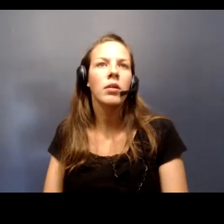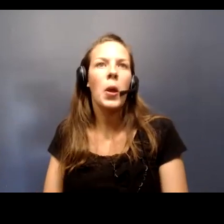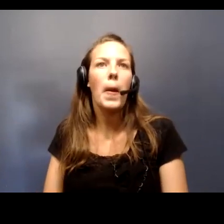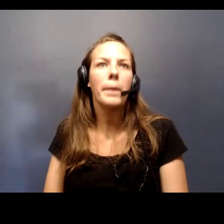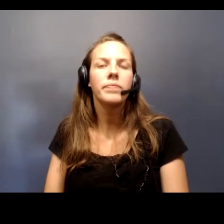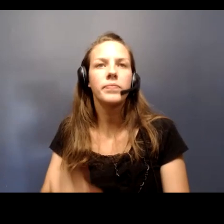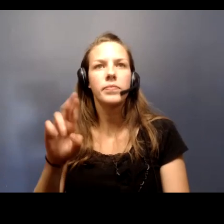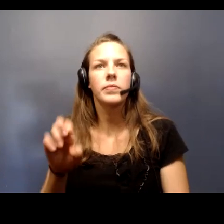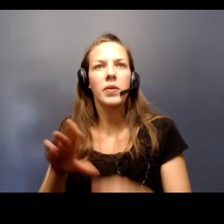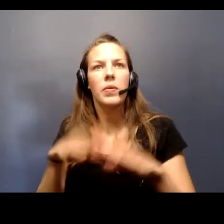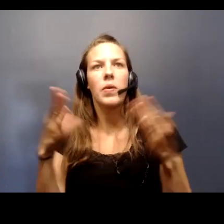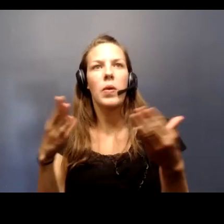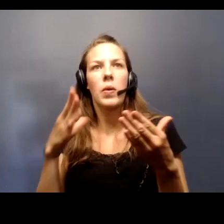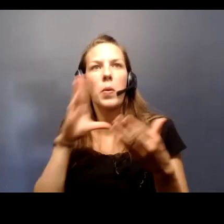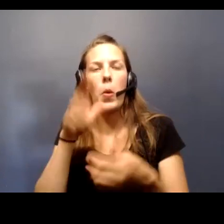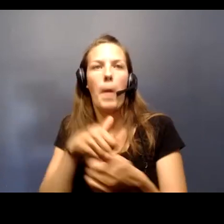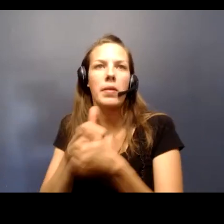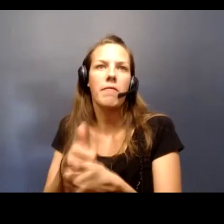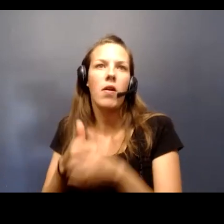Reopening is going to be followed